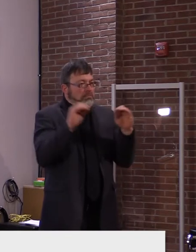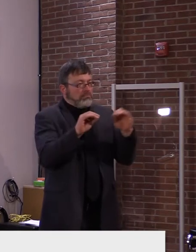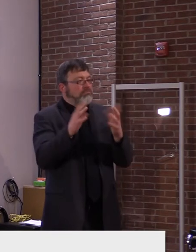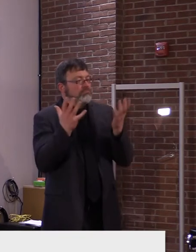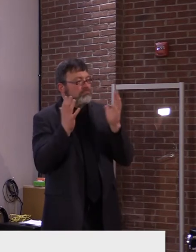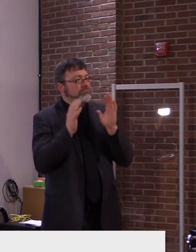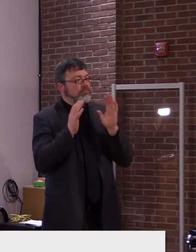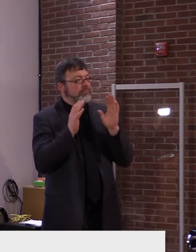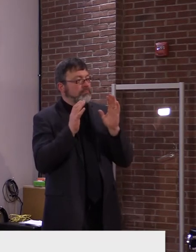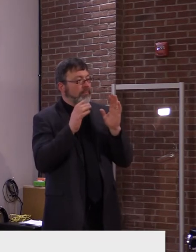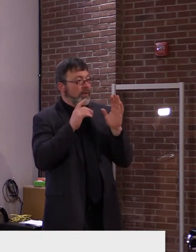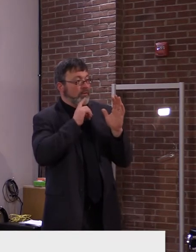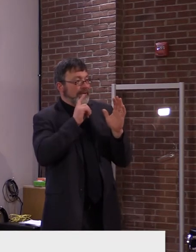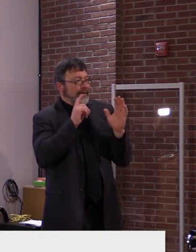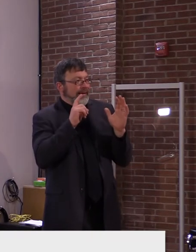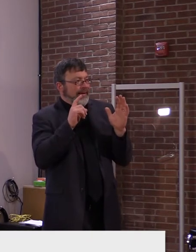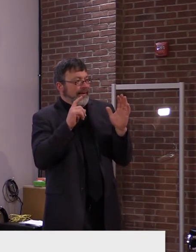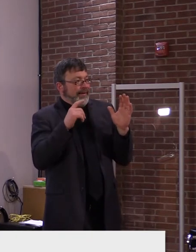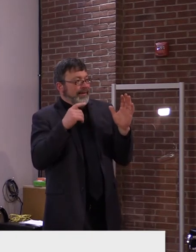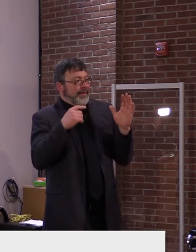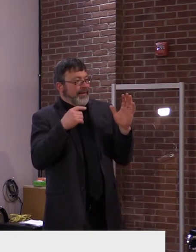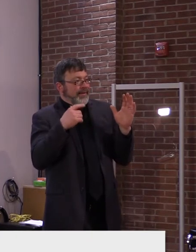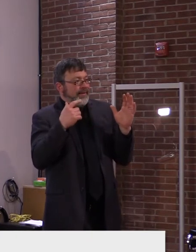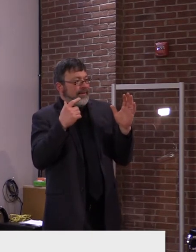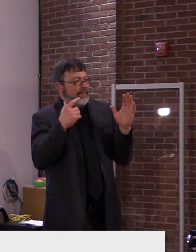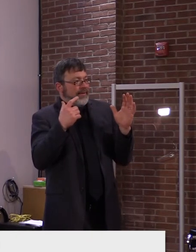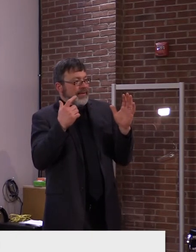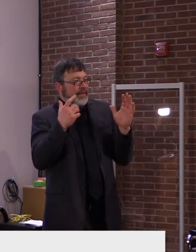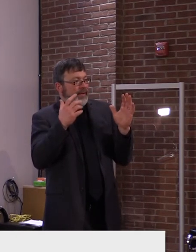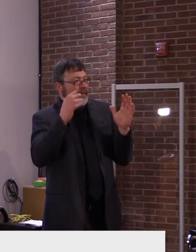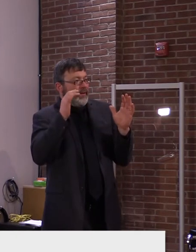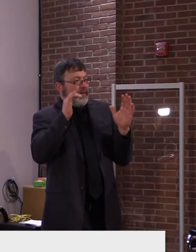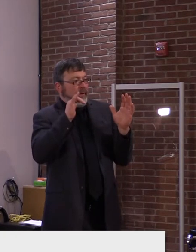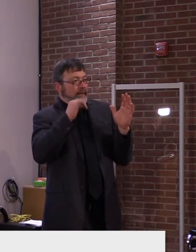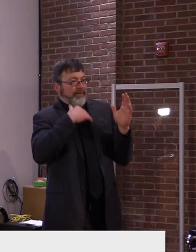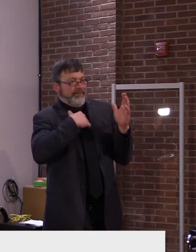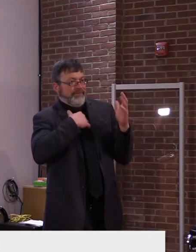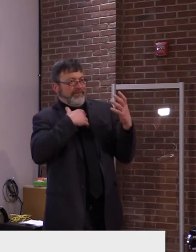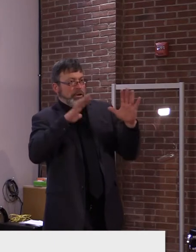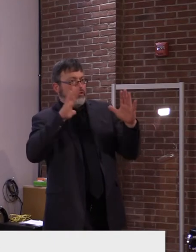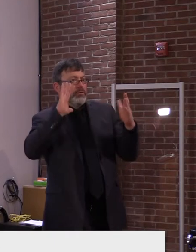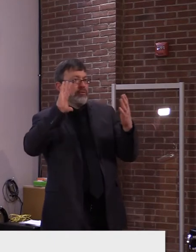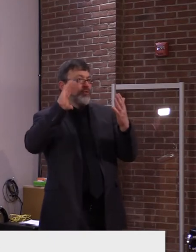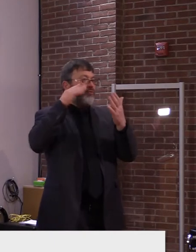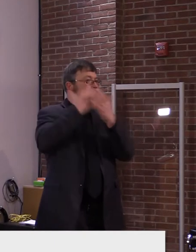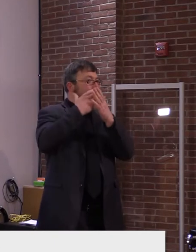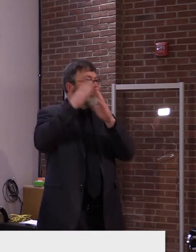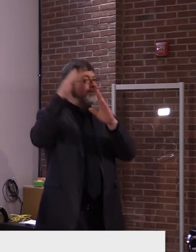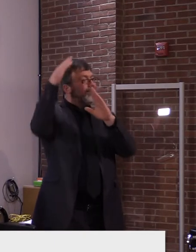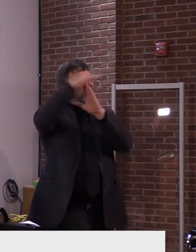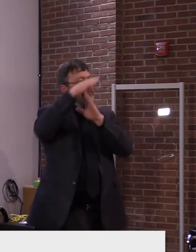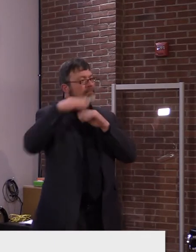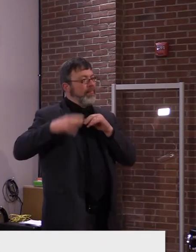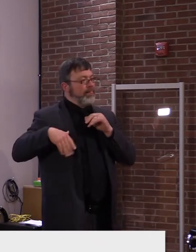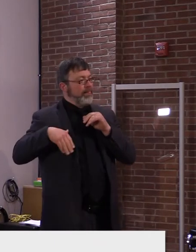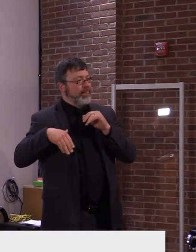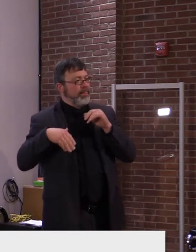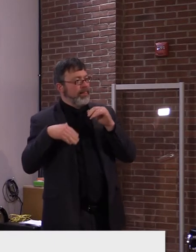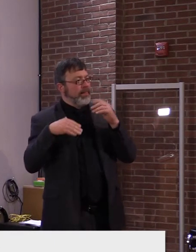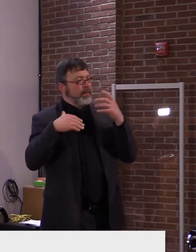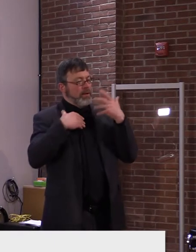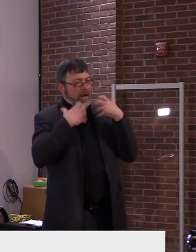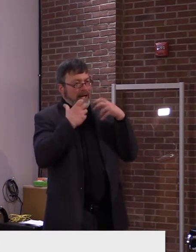it still isn't as good as it should be. Uh, that's why we put in a lot of the measures in place. We want to grow our economy. We want to make Vermont more affordable,